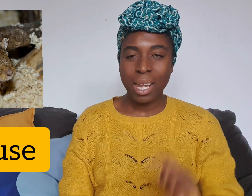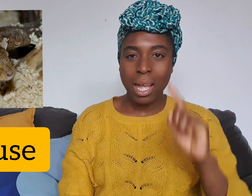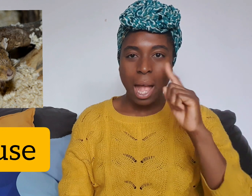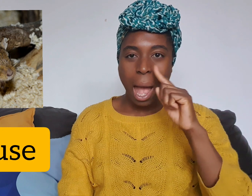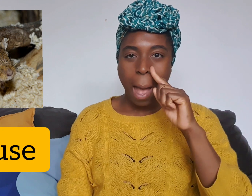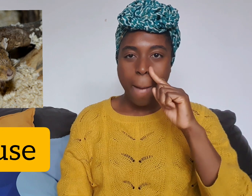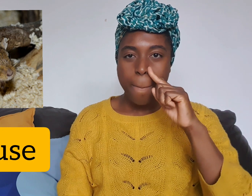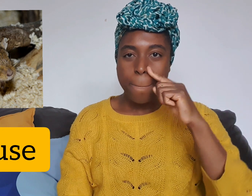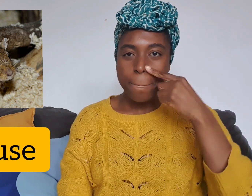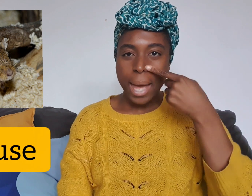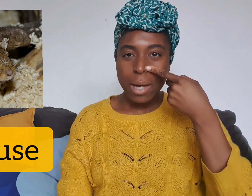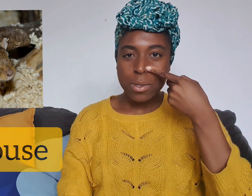Mouse